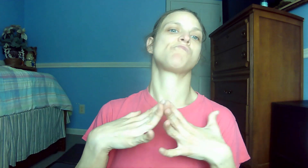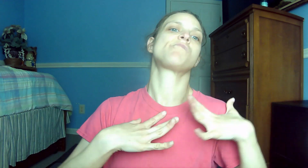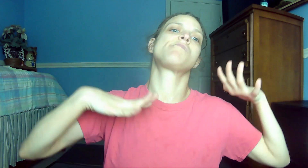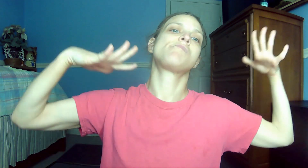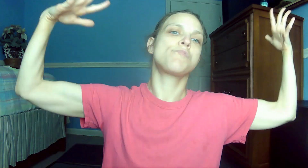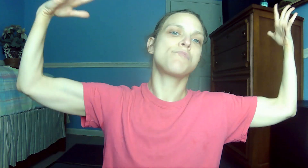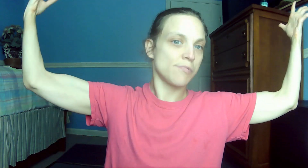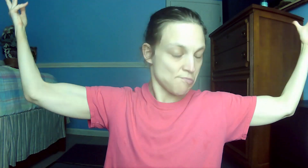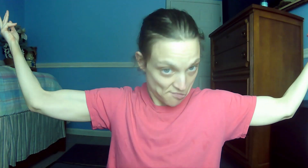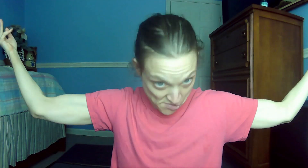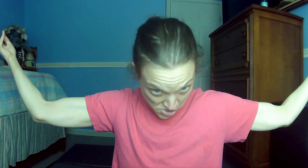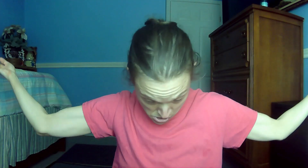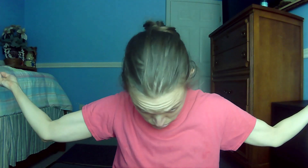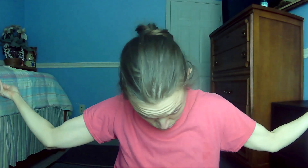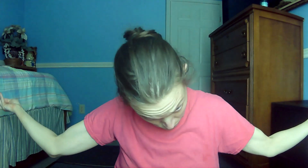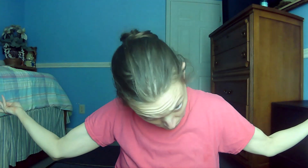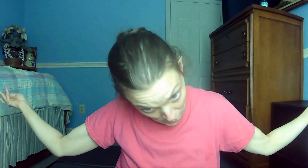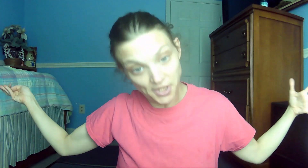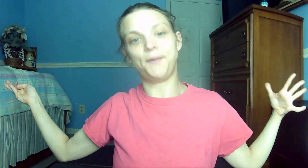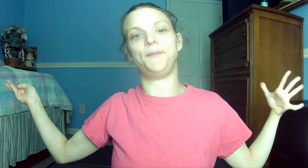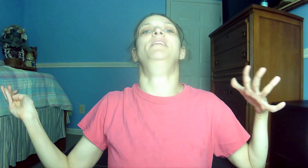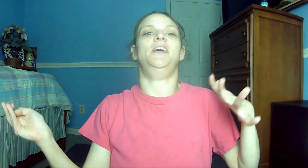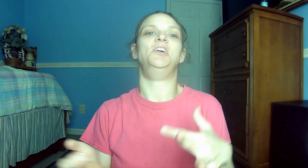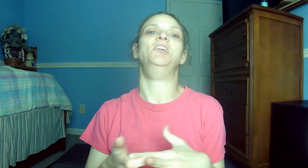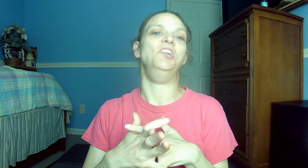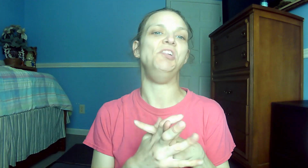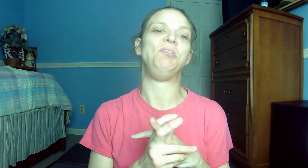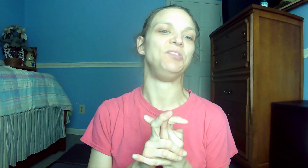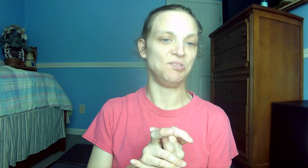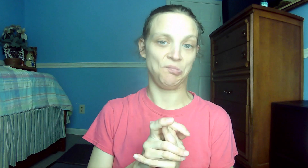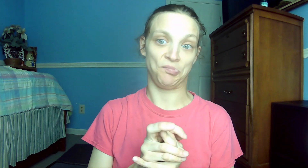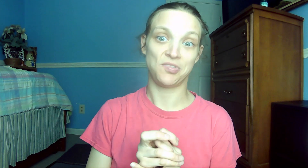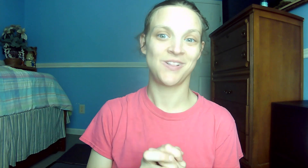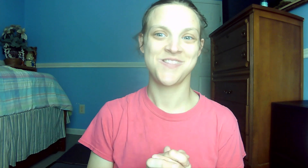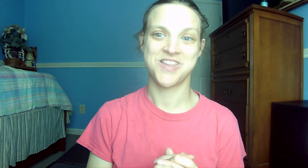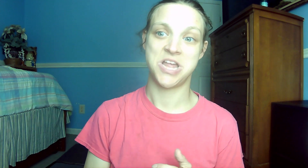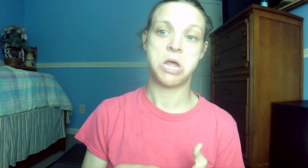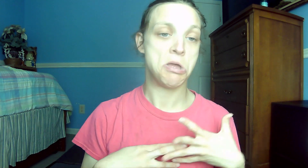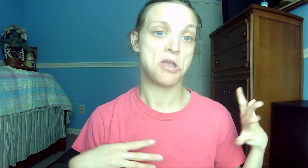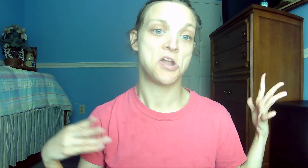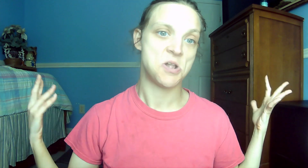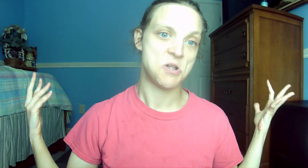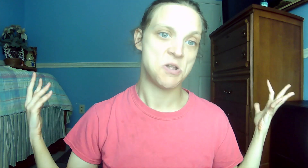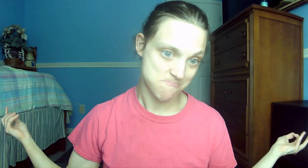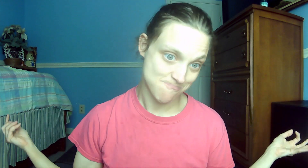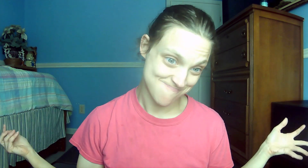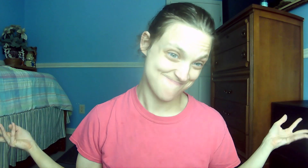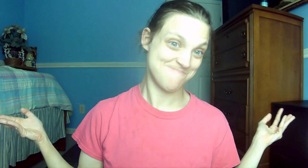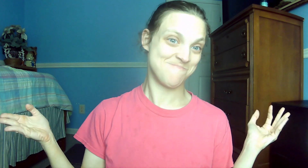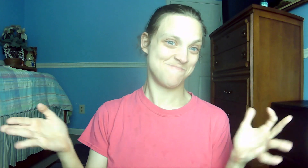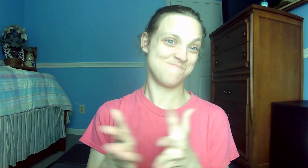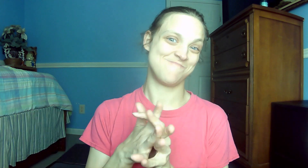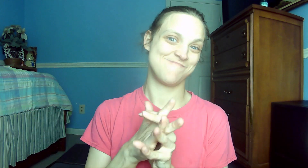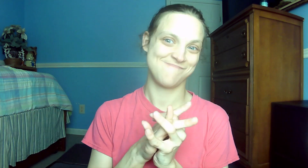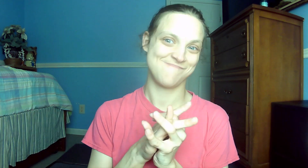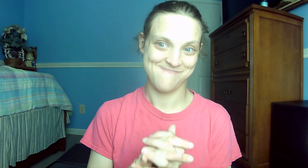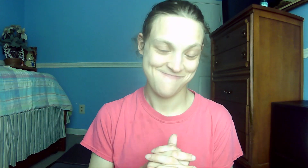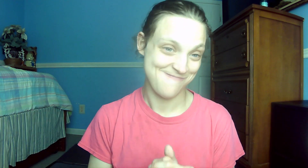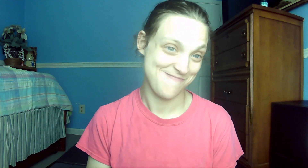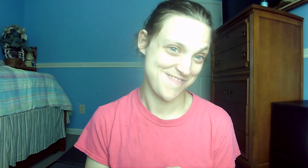of water and the Spirit. 89. John 16.33 These things I have spoken to you, that in